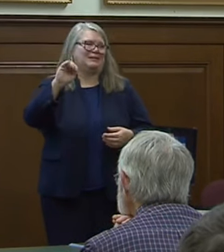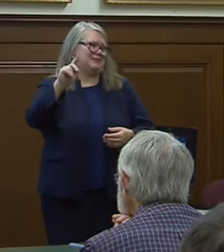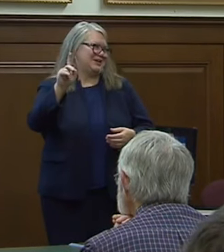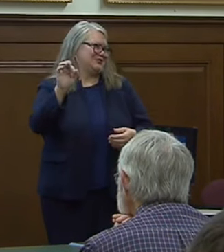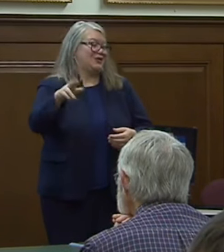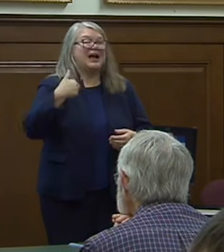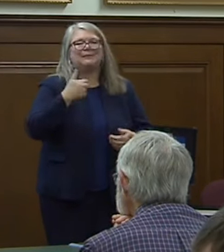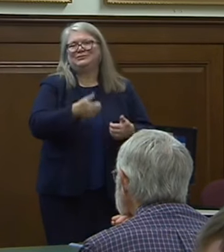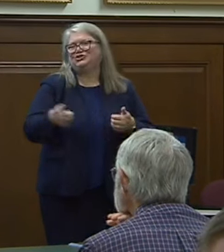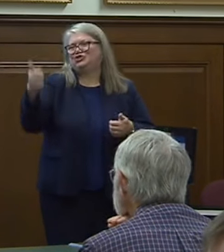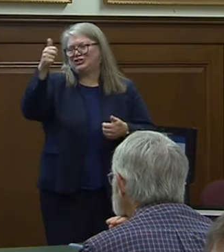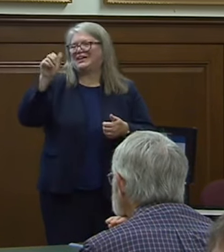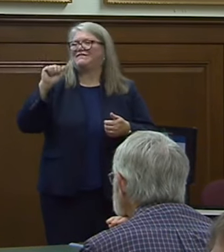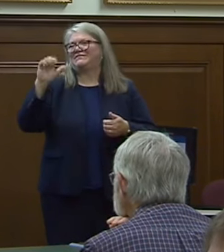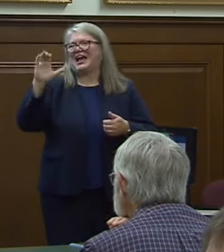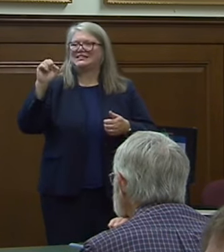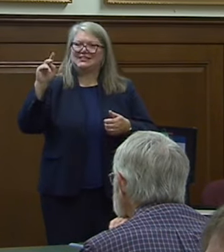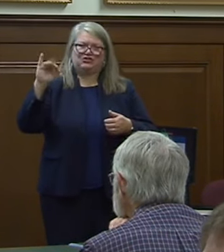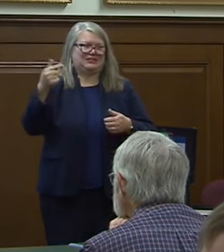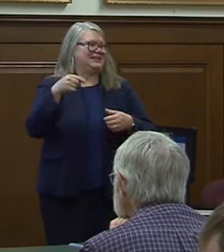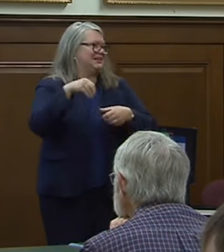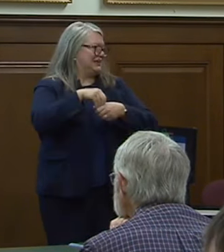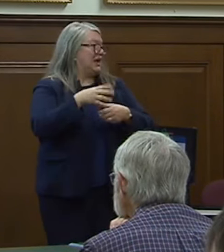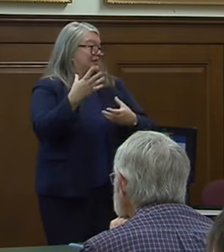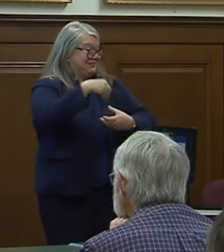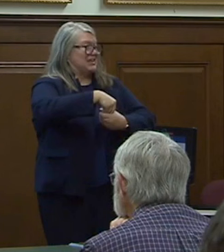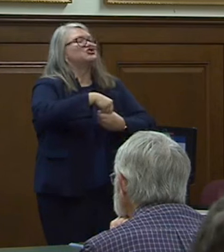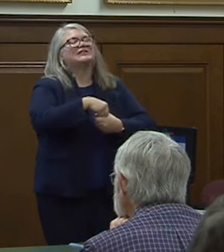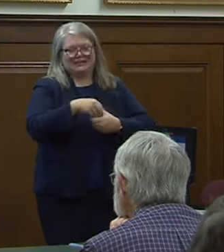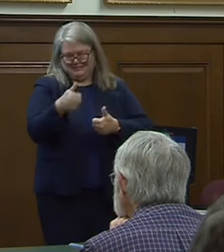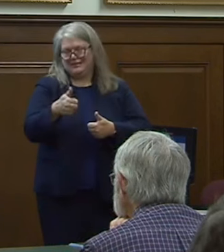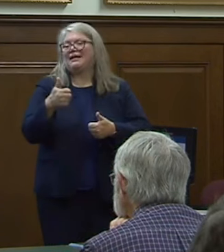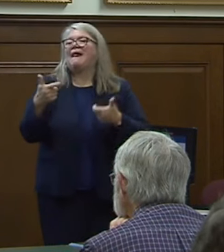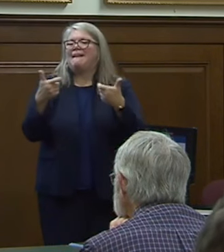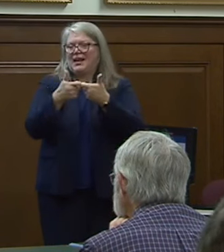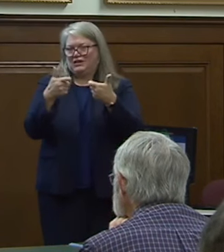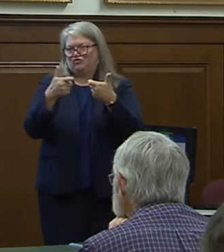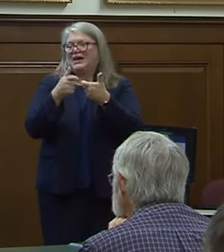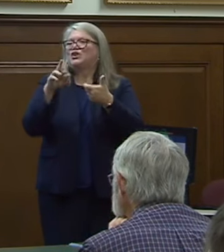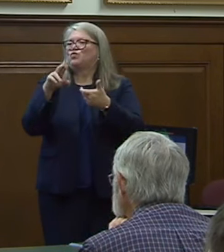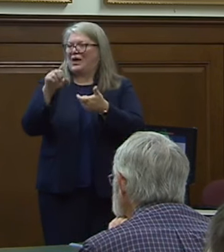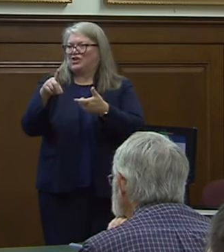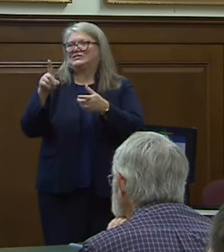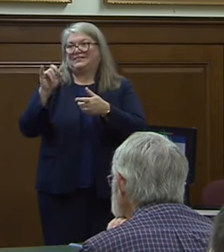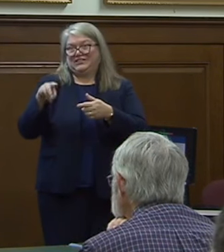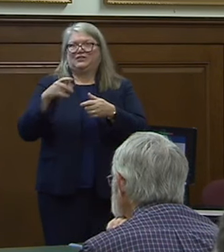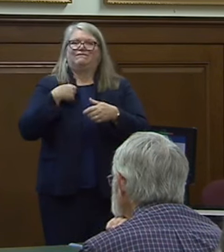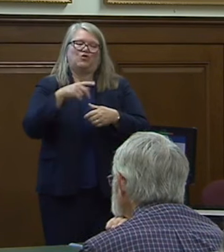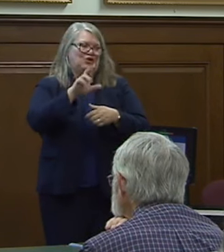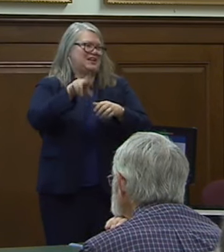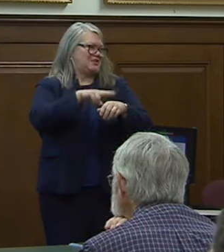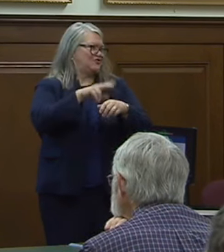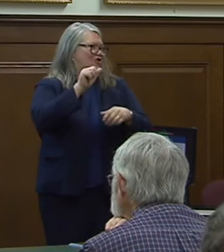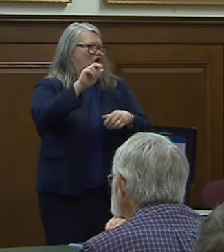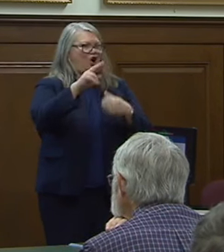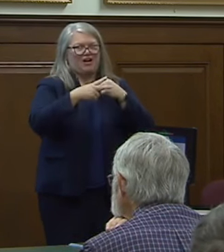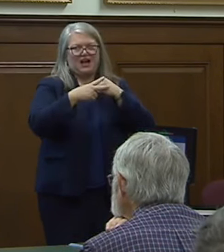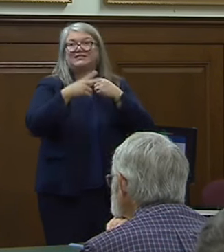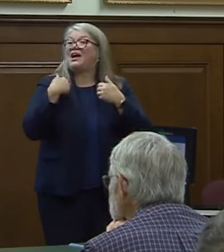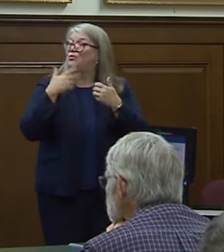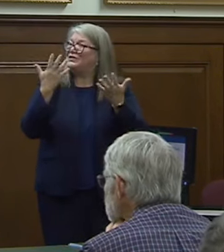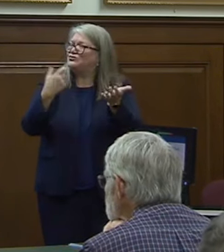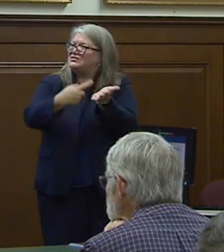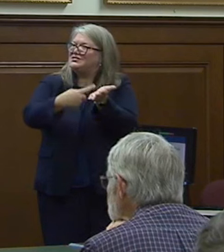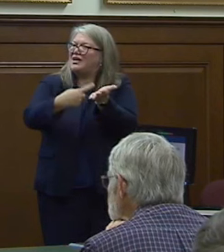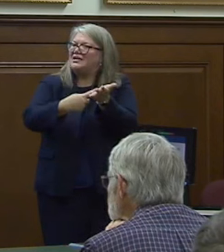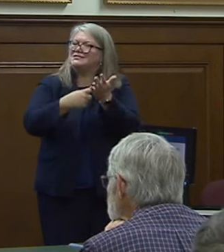the chief of accessioning within the electronic records division at the national archives and i would like to discuss an effort that we've